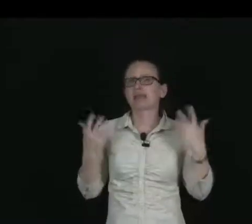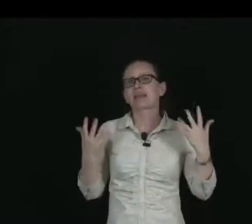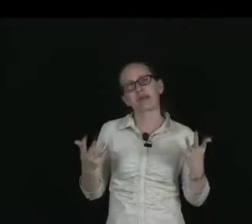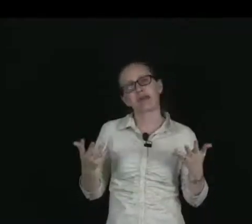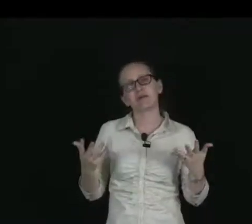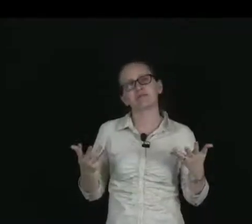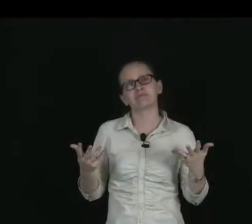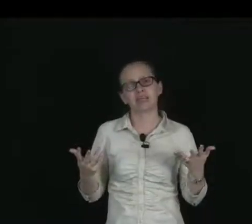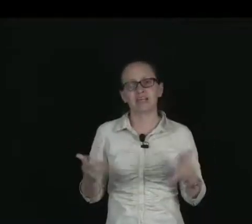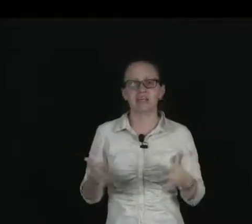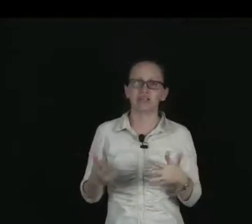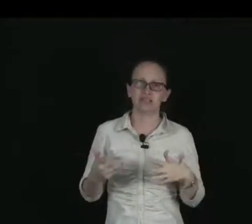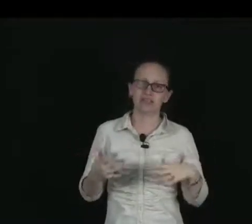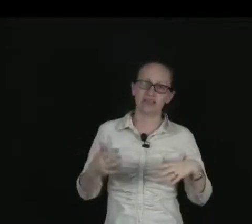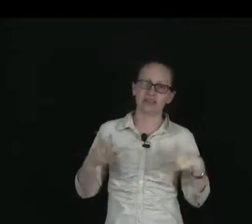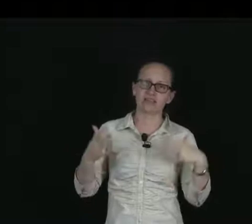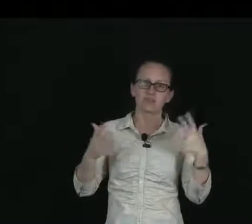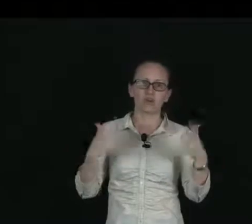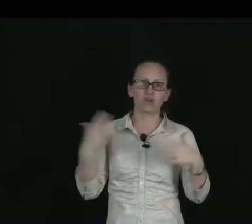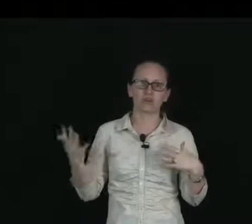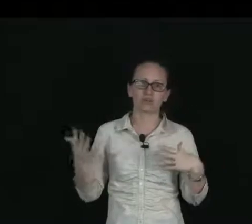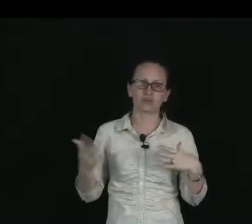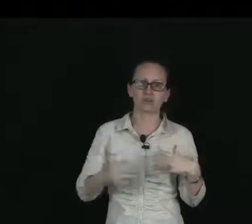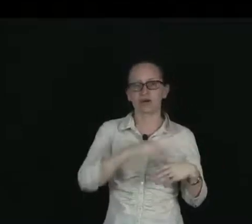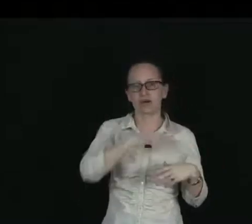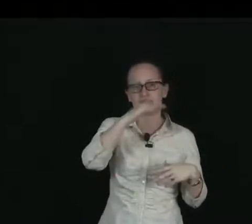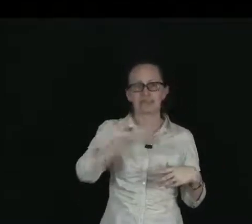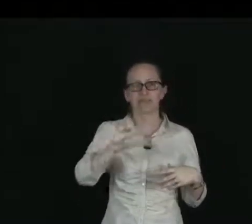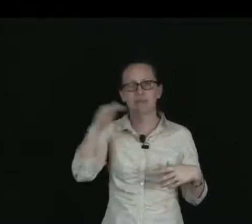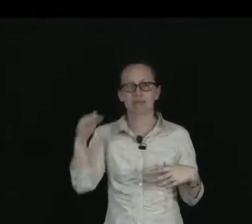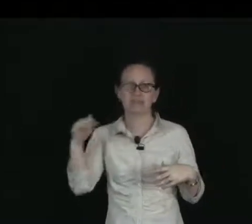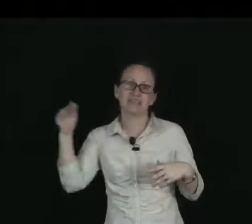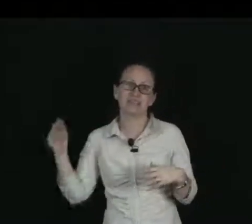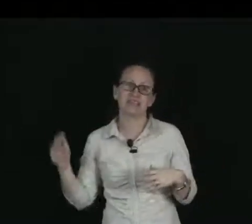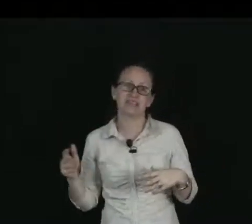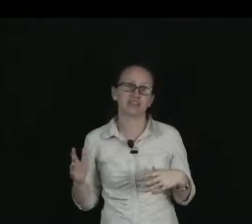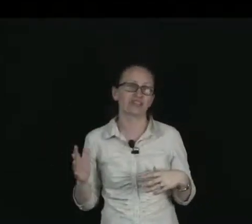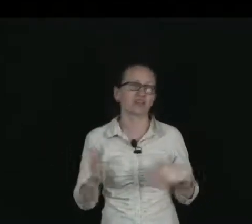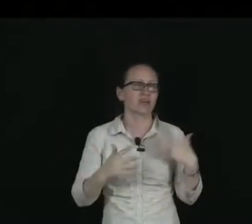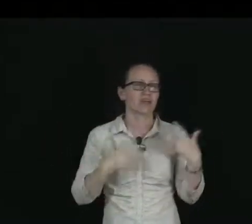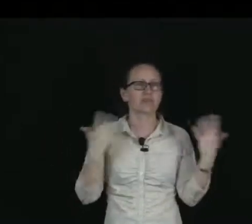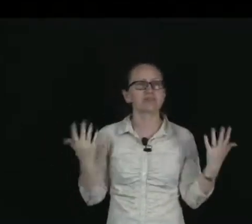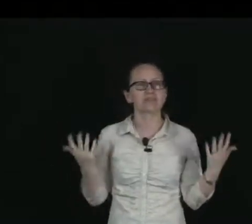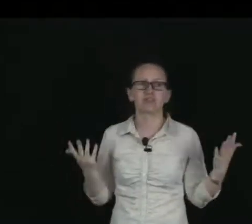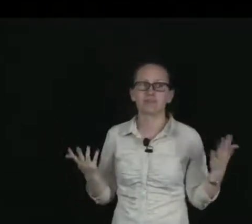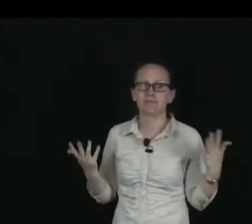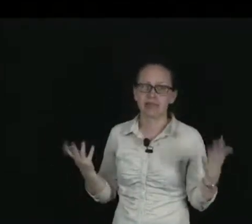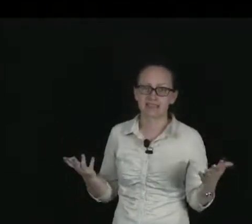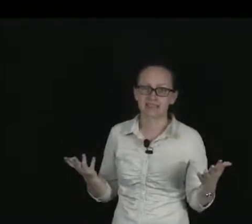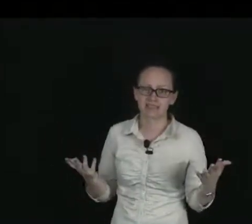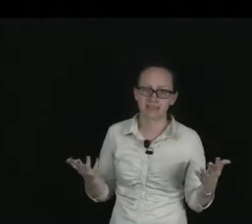gamma radiation is photons or electromagnetic radiation. So it's actually massless.